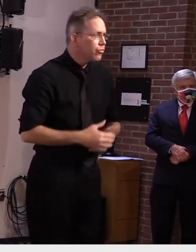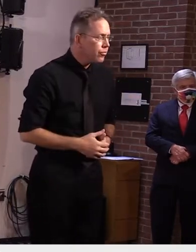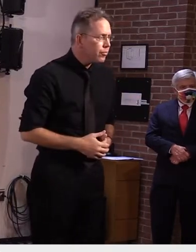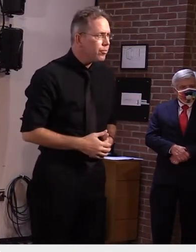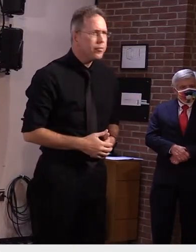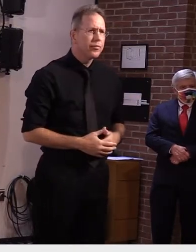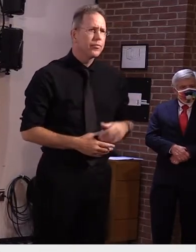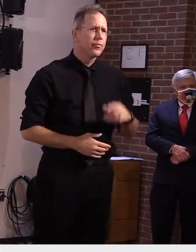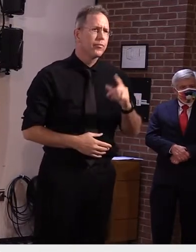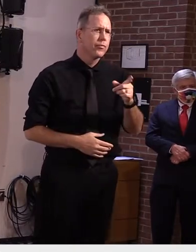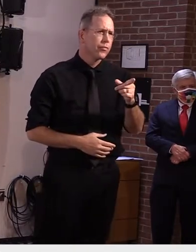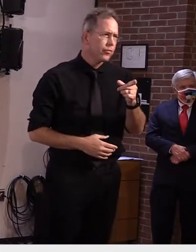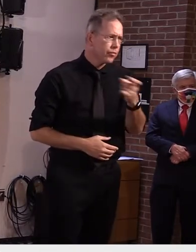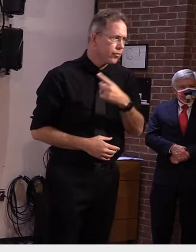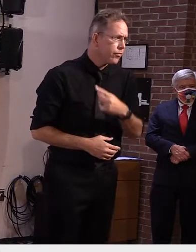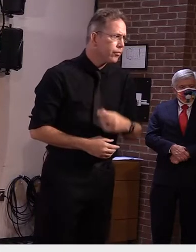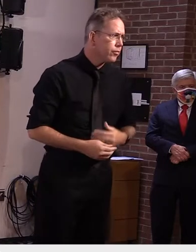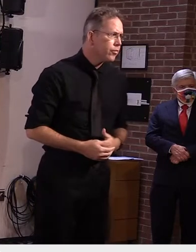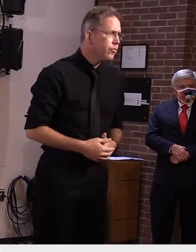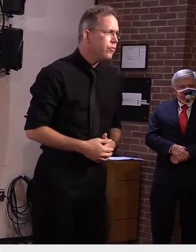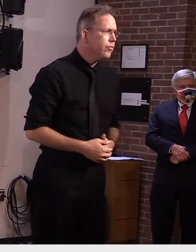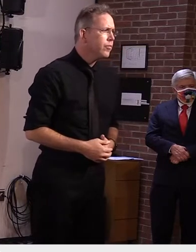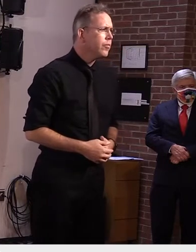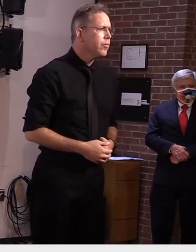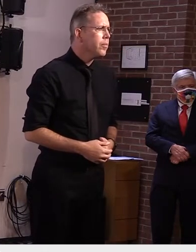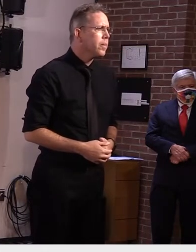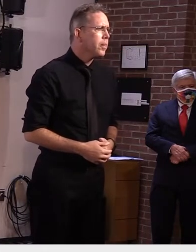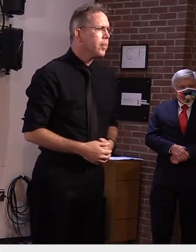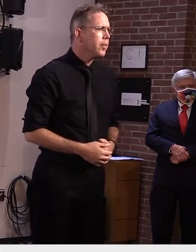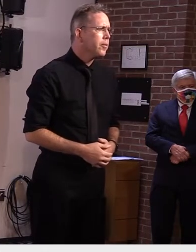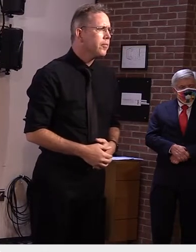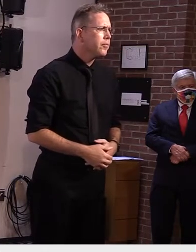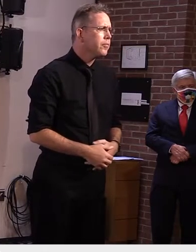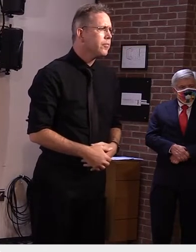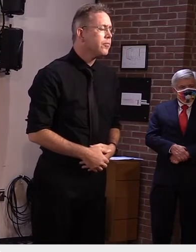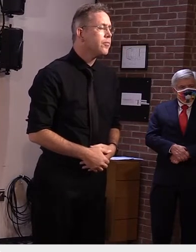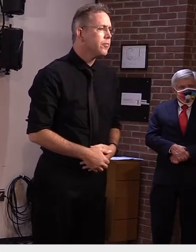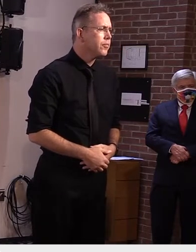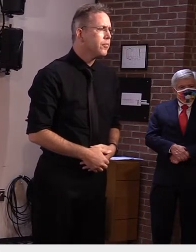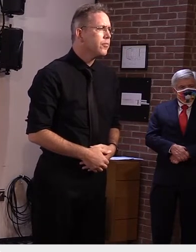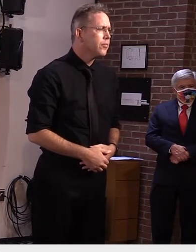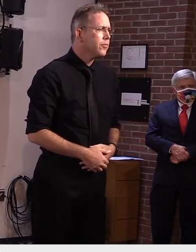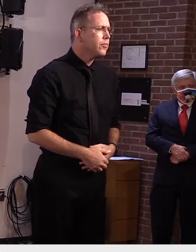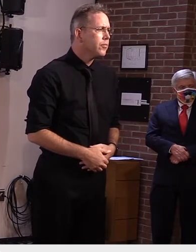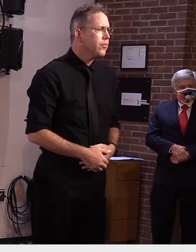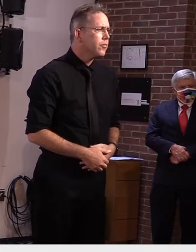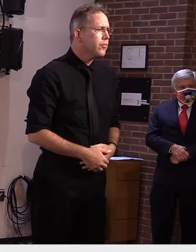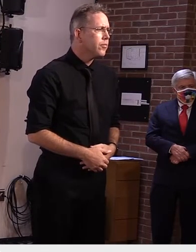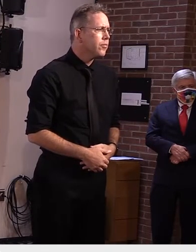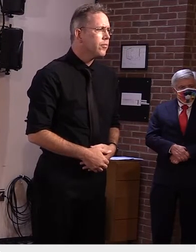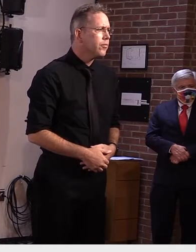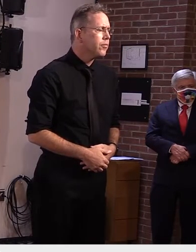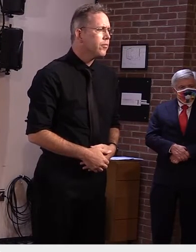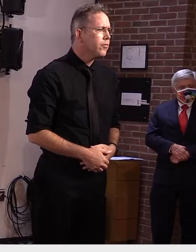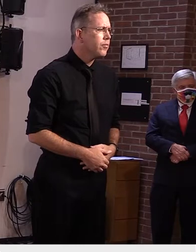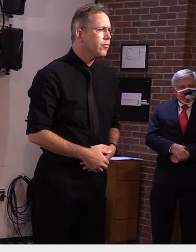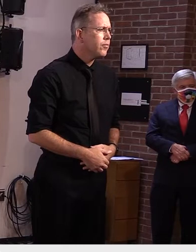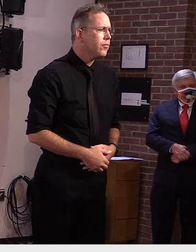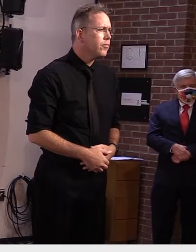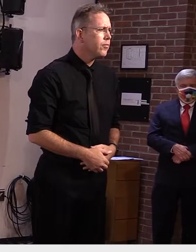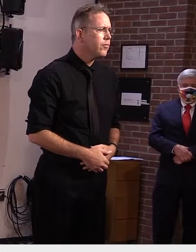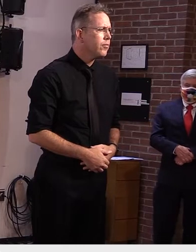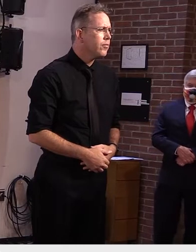with our congressional delegation in response to the both sides sort of falling apart as uh